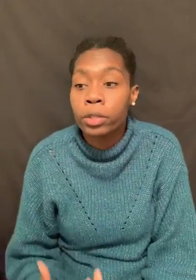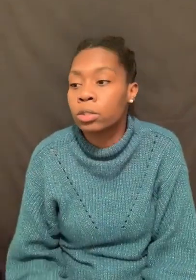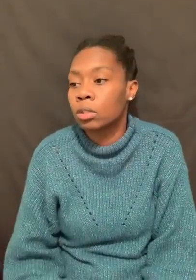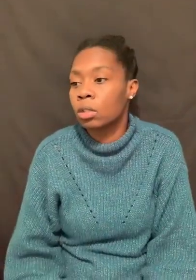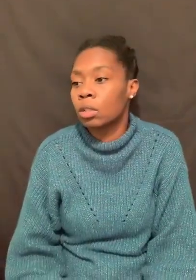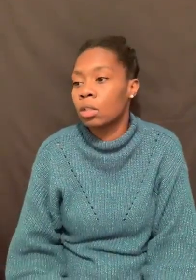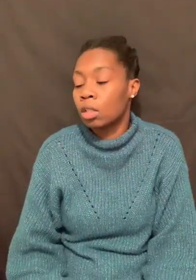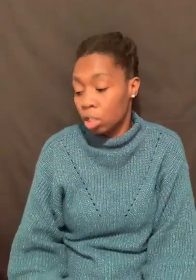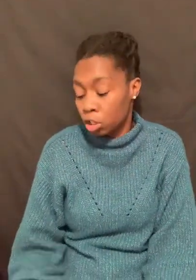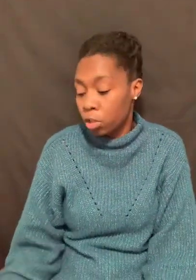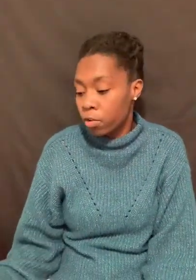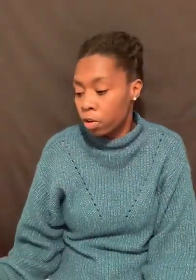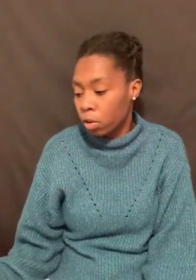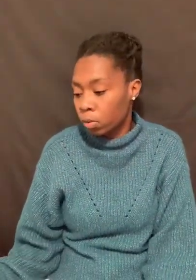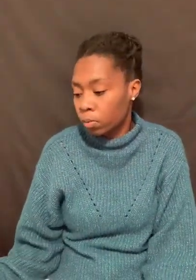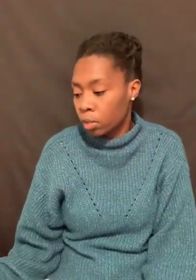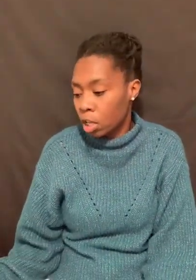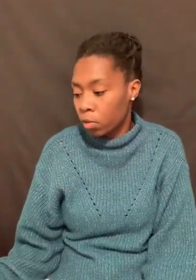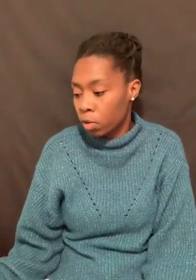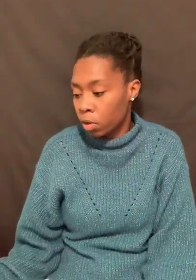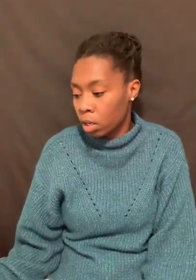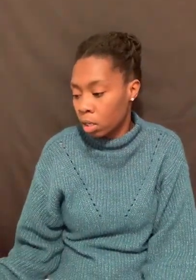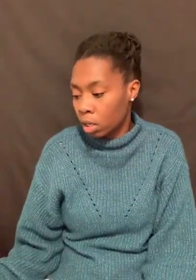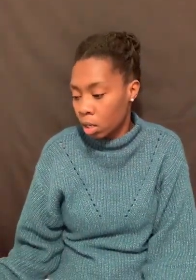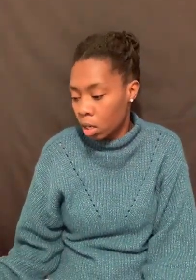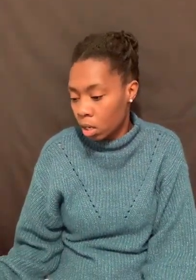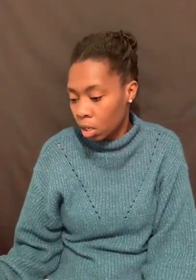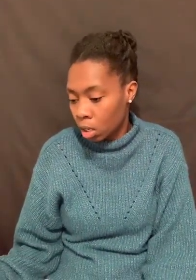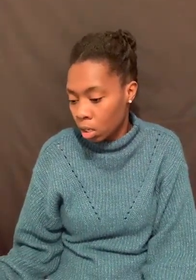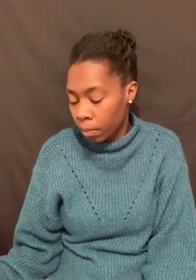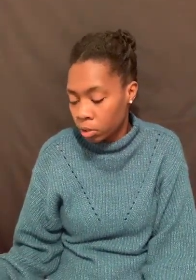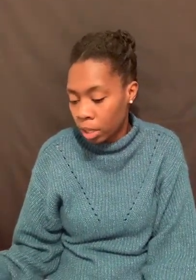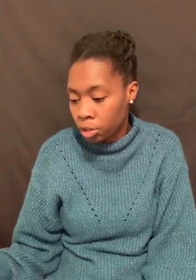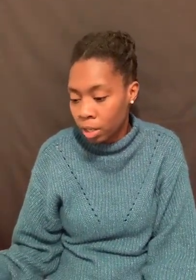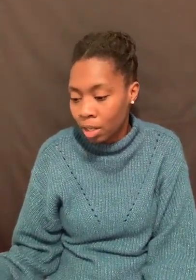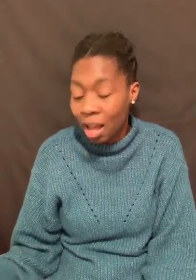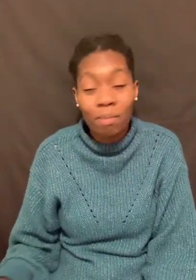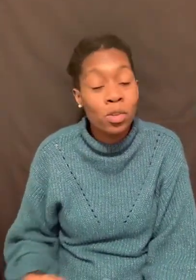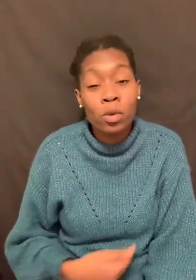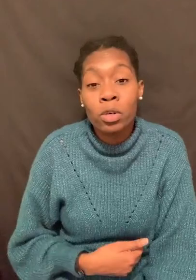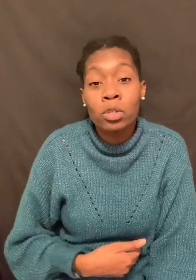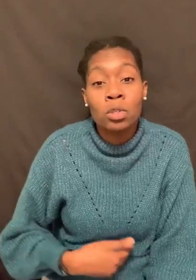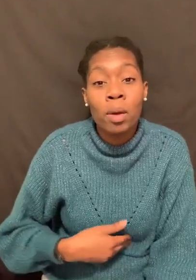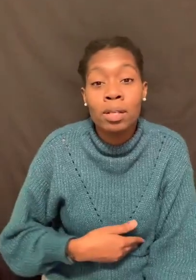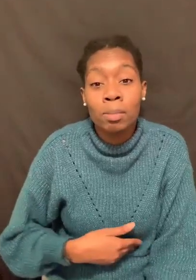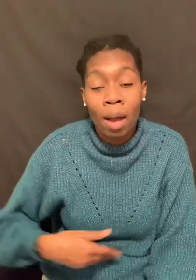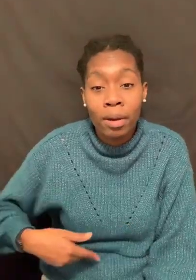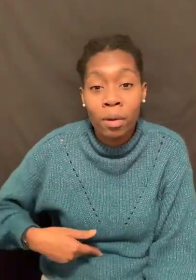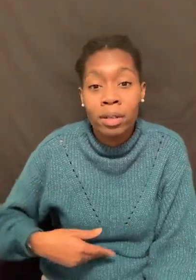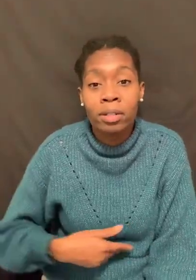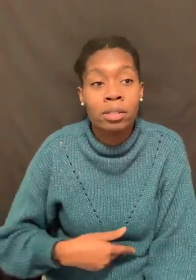worse. You can hear, you if you're a person who to drink a lot, you're destroying your body organs.